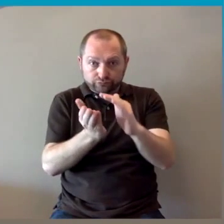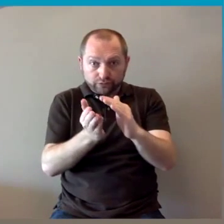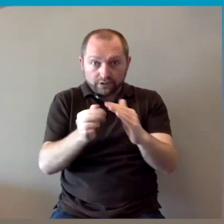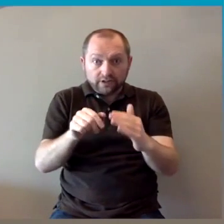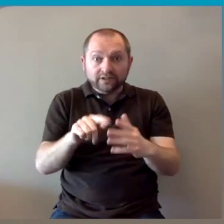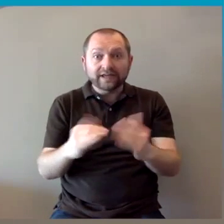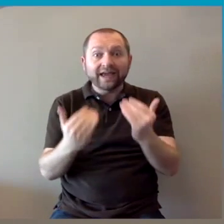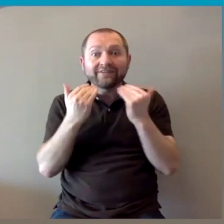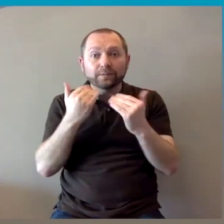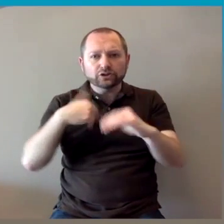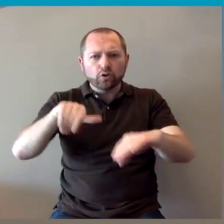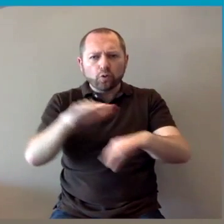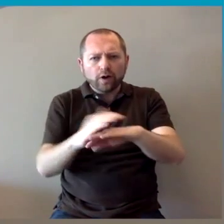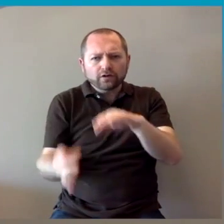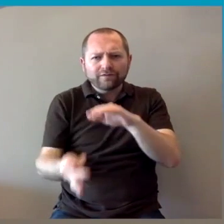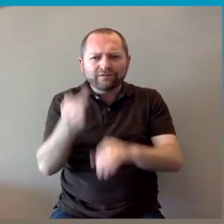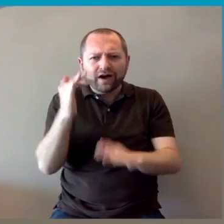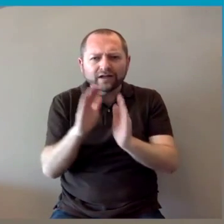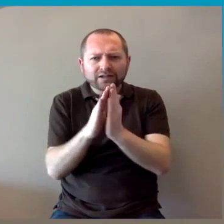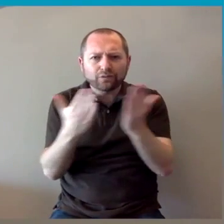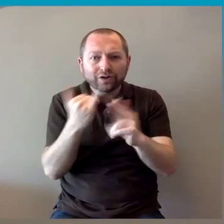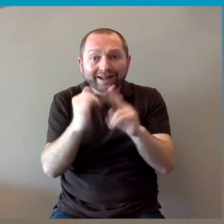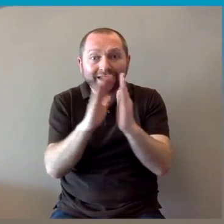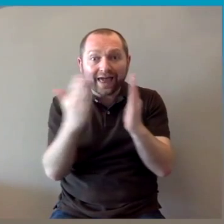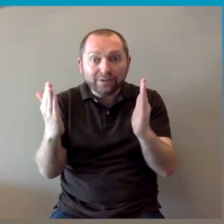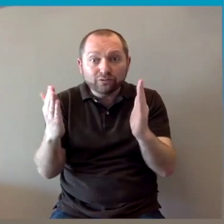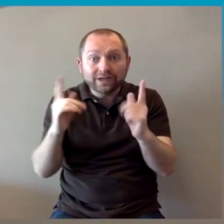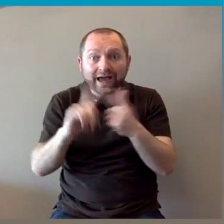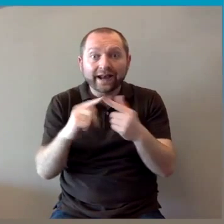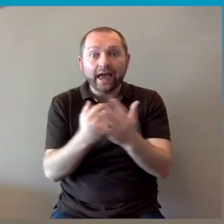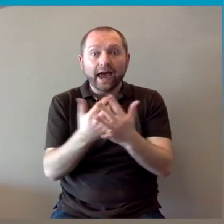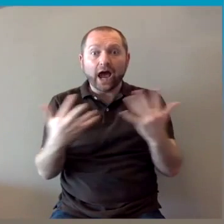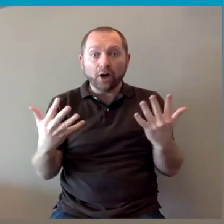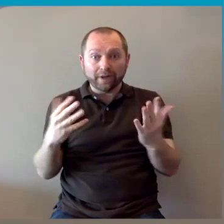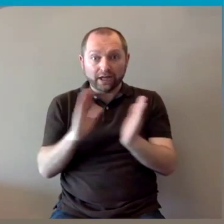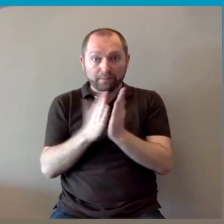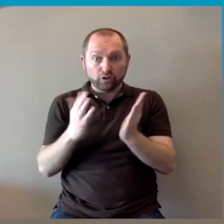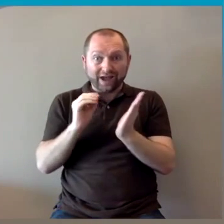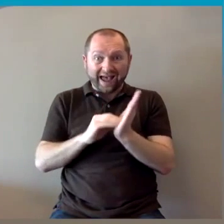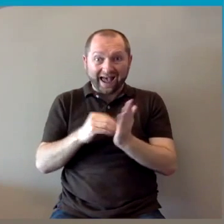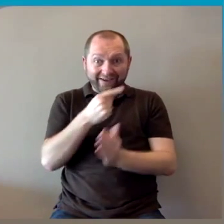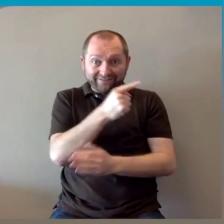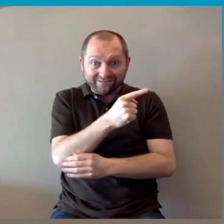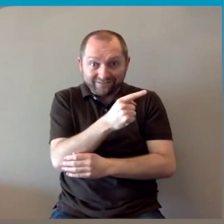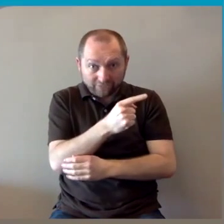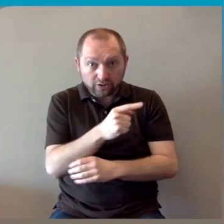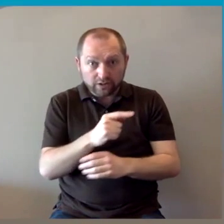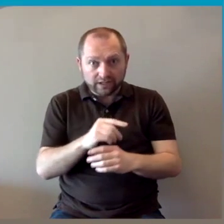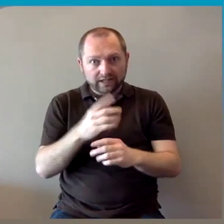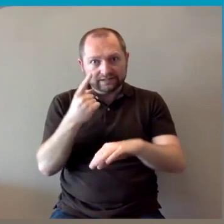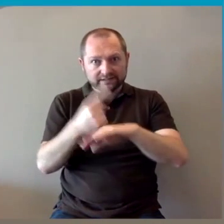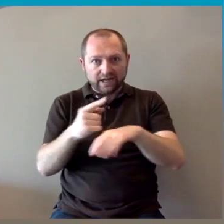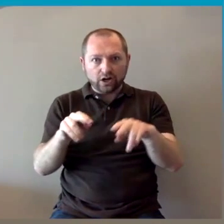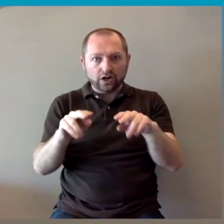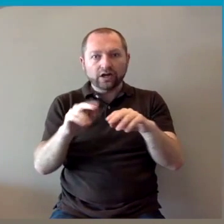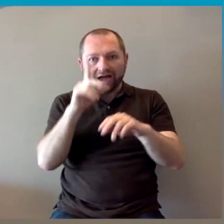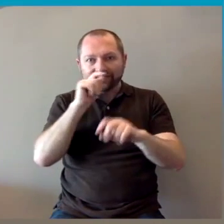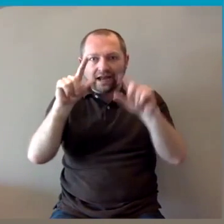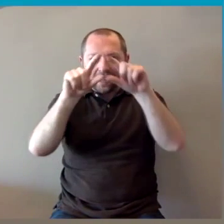Details on where the book can be found in the library and the number of copies available can be found underneath the title of the book. You can